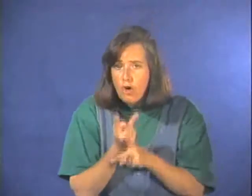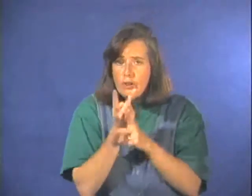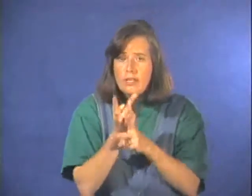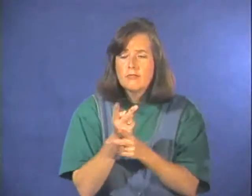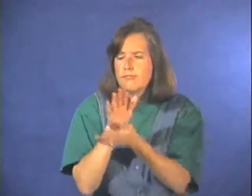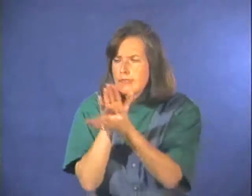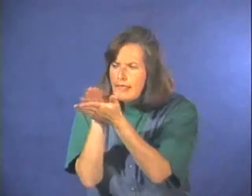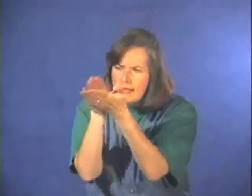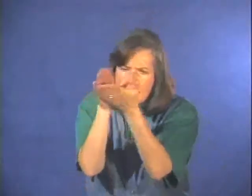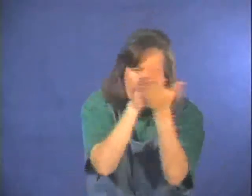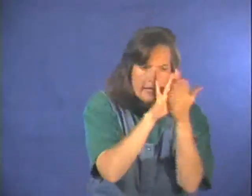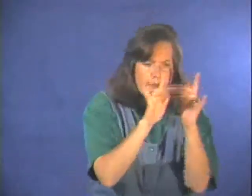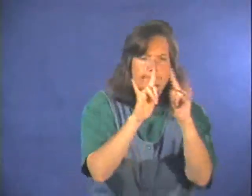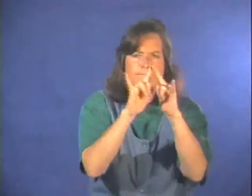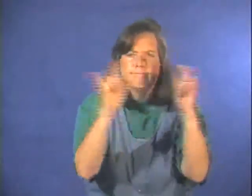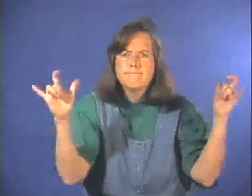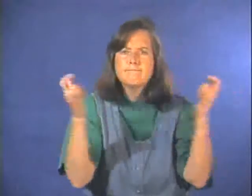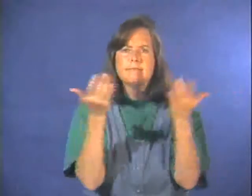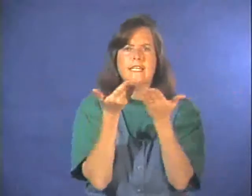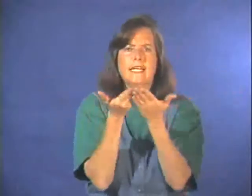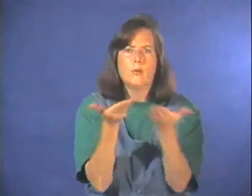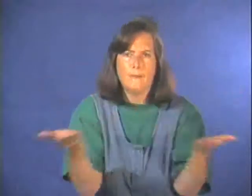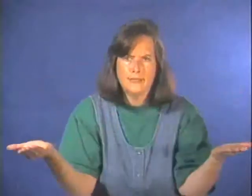Or caring for and cleaning the equipment.